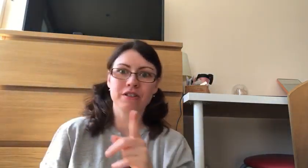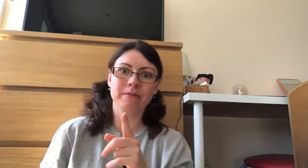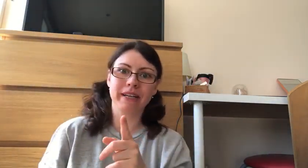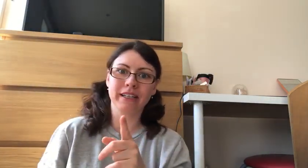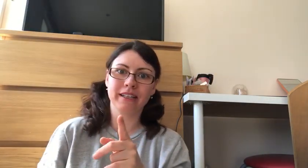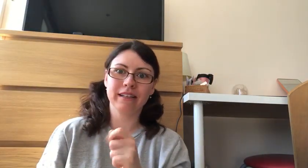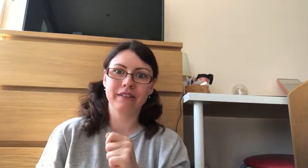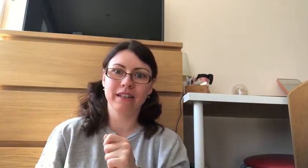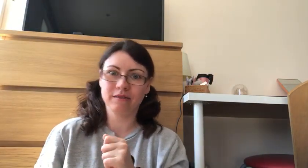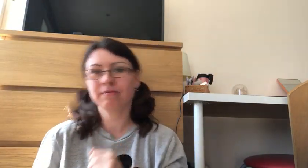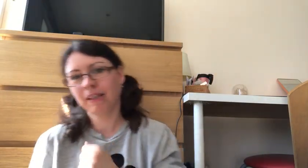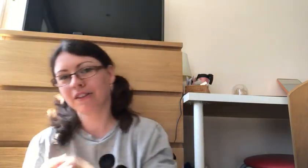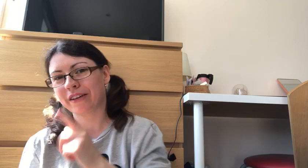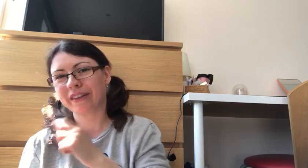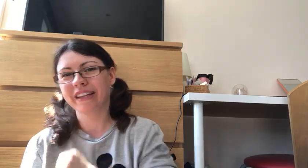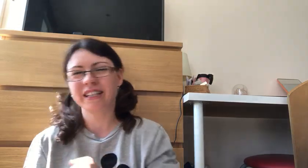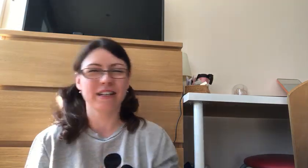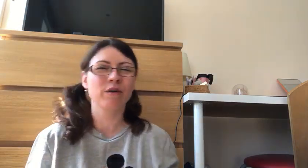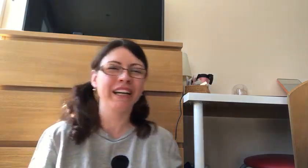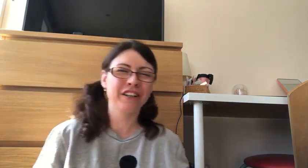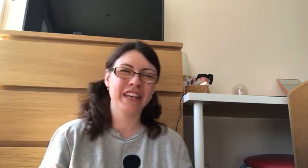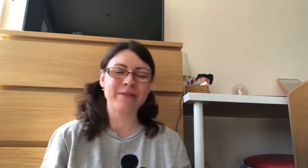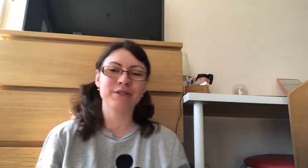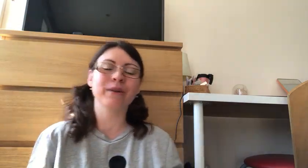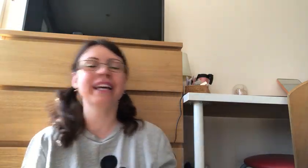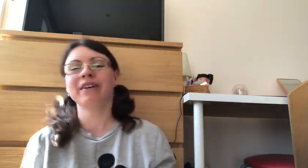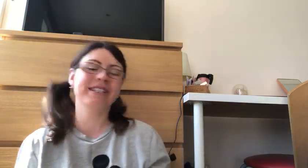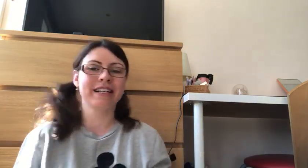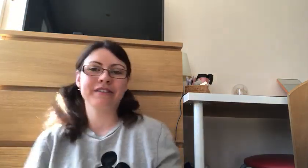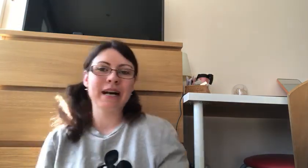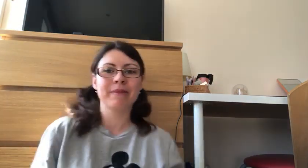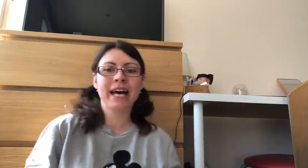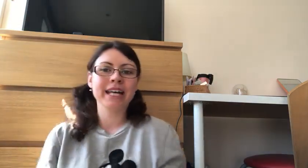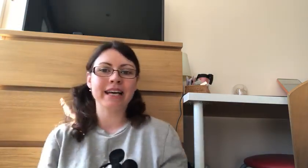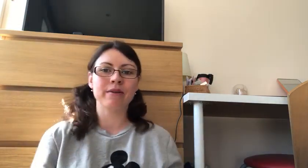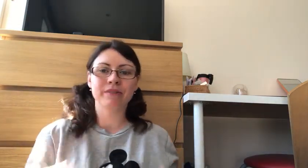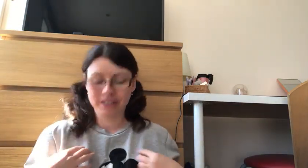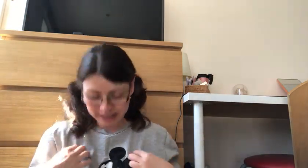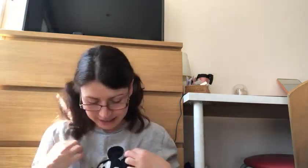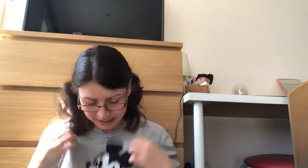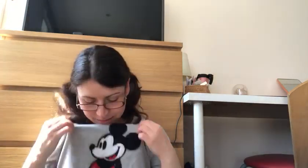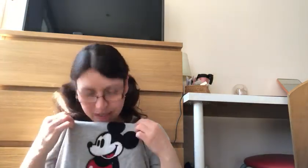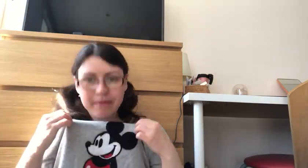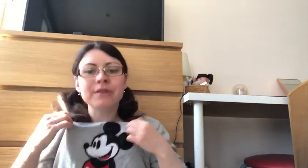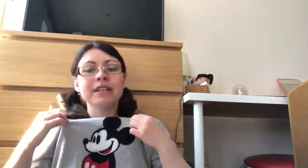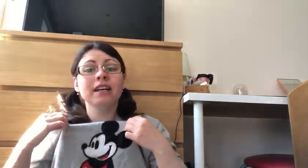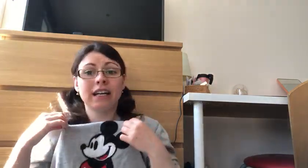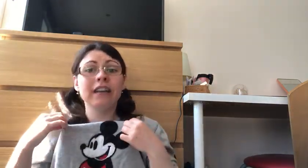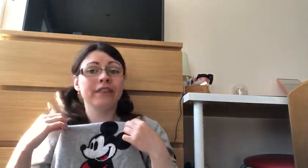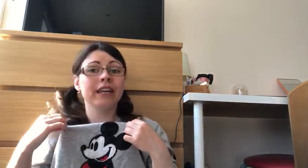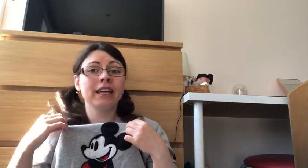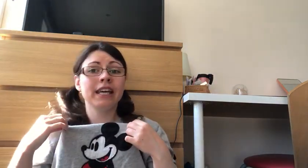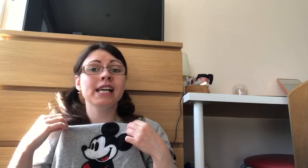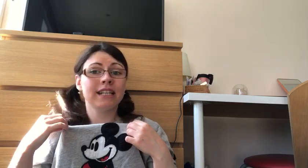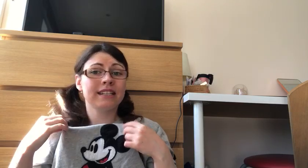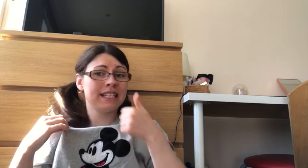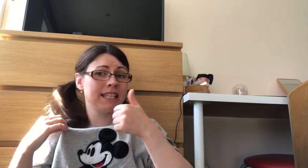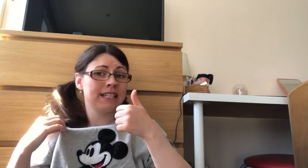you're smiling and laughing now because i think that is a quite good game to wake ourselves up and our bodies isn't it mickey mouse i think he says yes